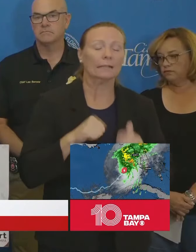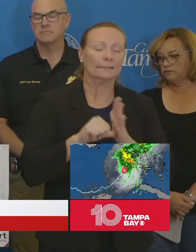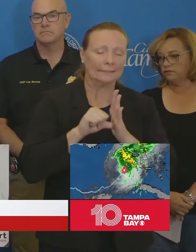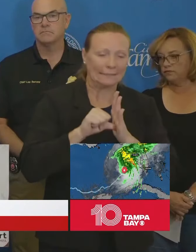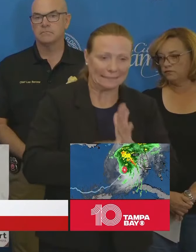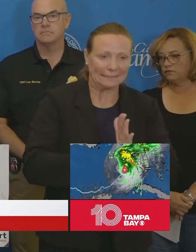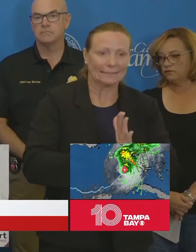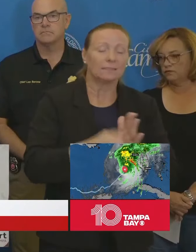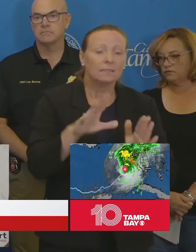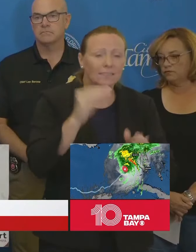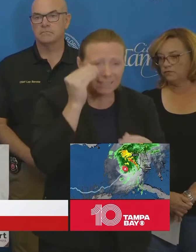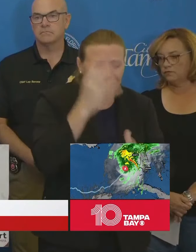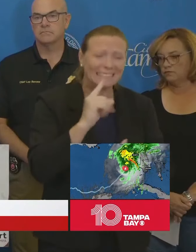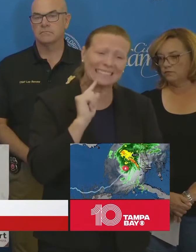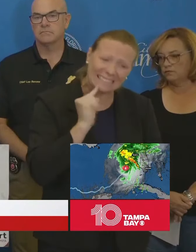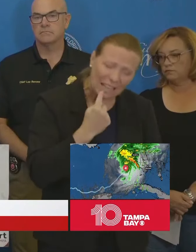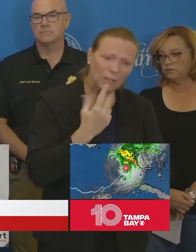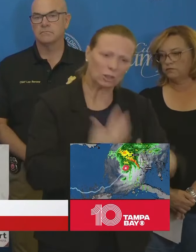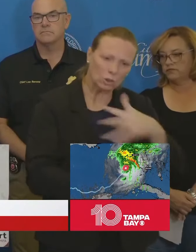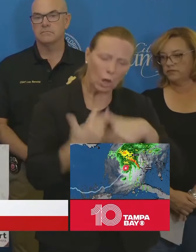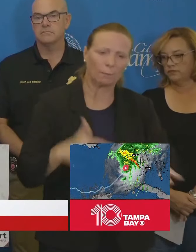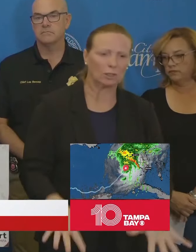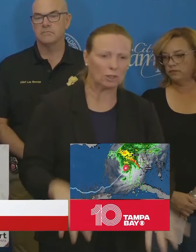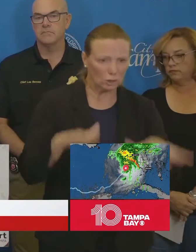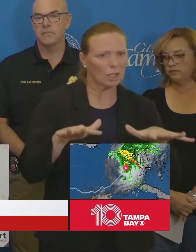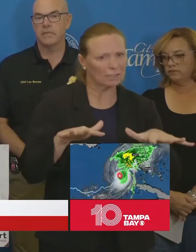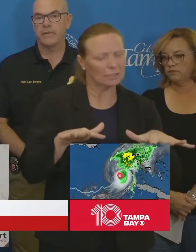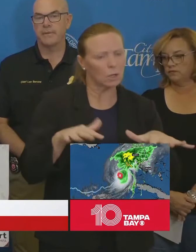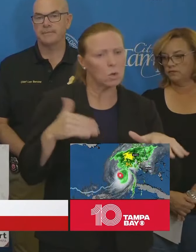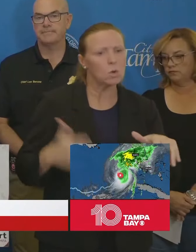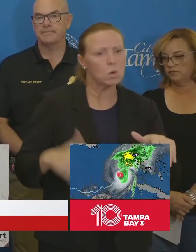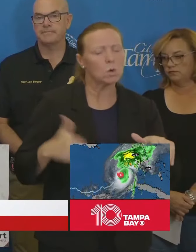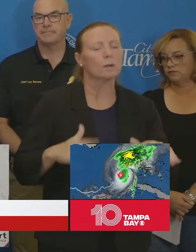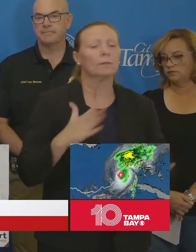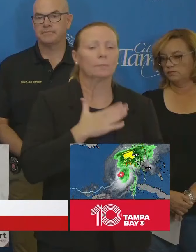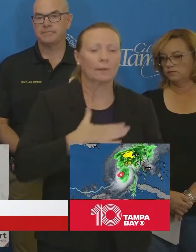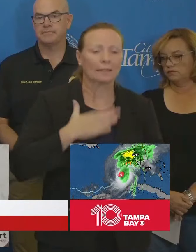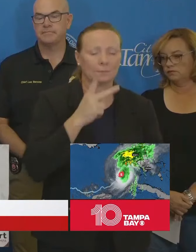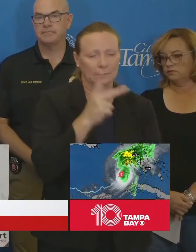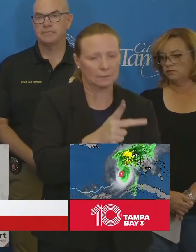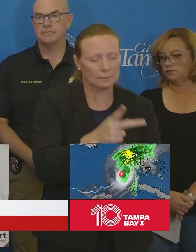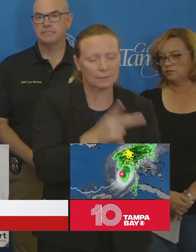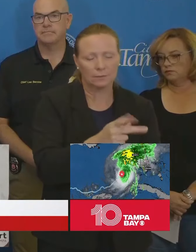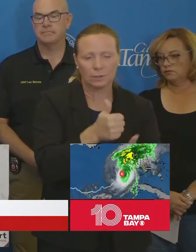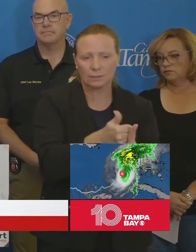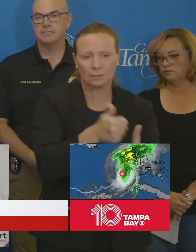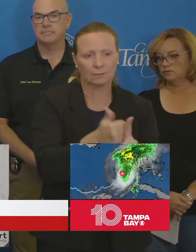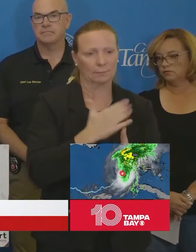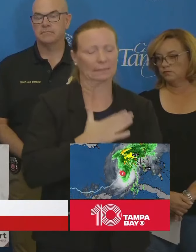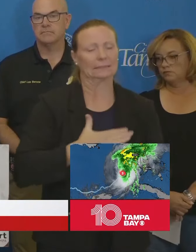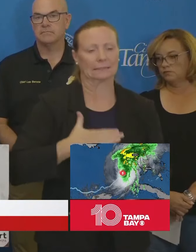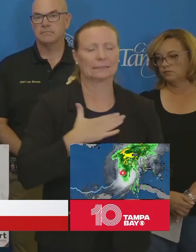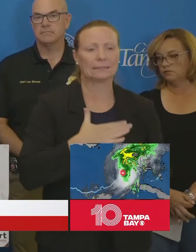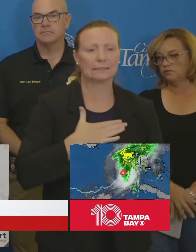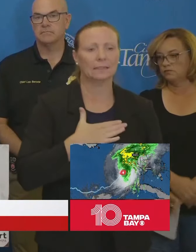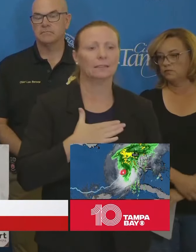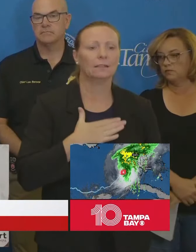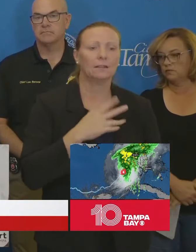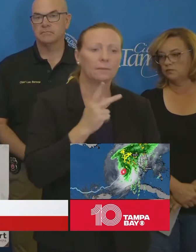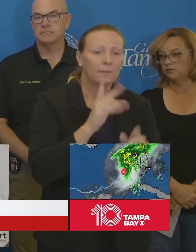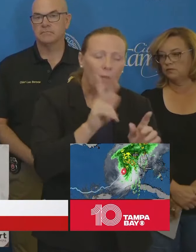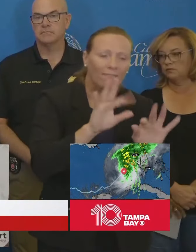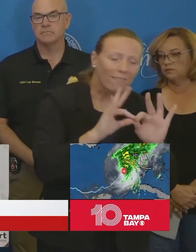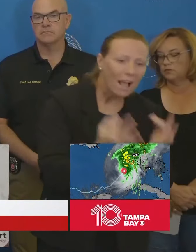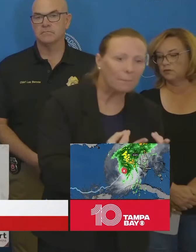storm surge. So, make sure you're taking care of yourself, you're taking care of your loved ones as